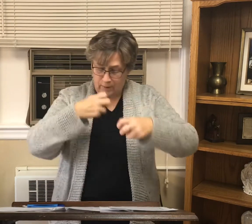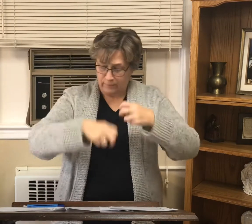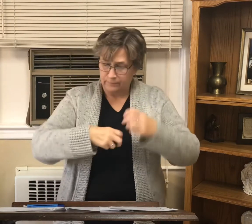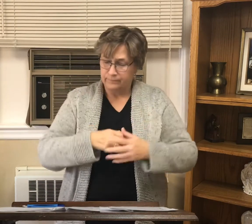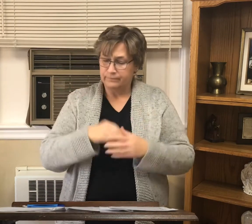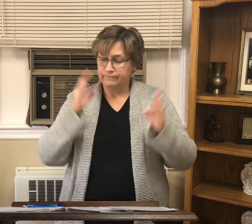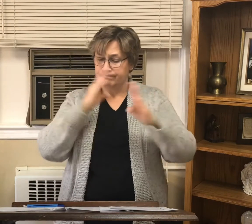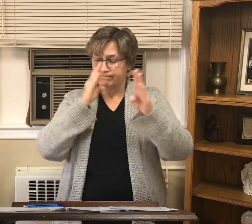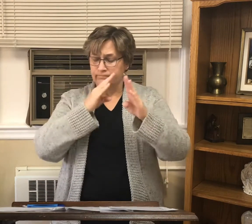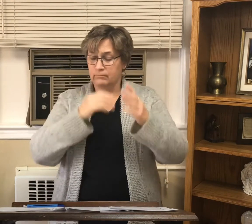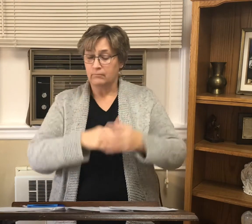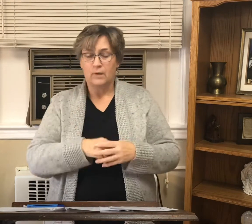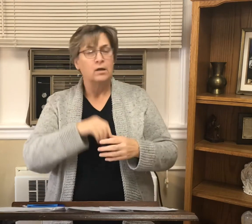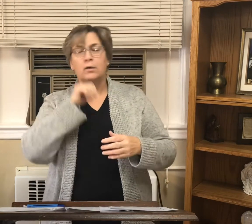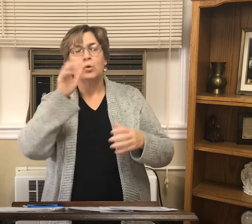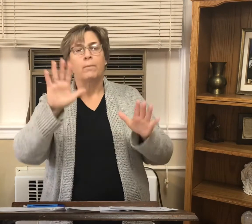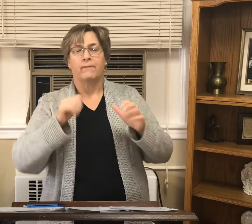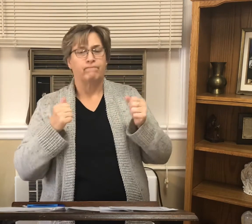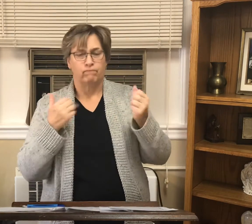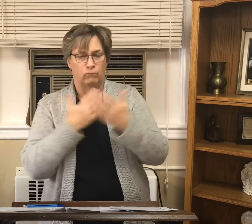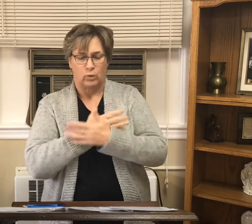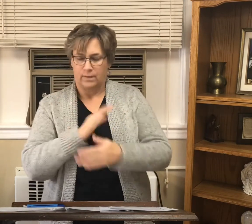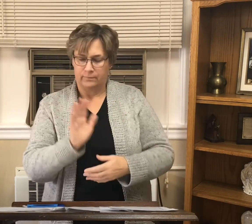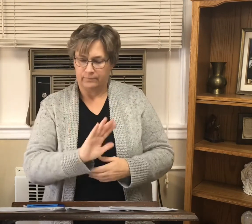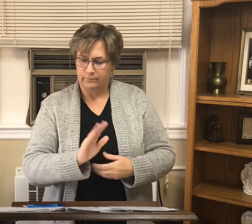for such things must happen first